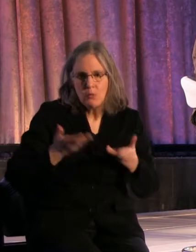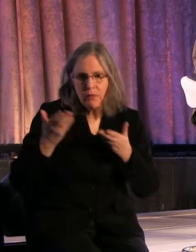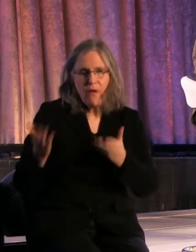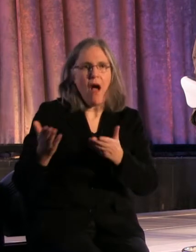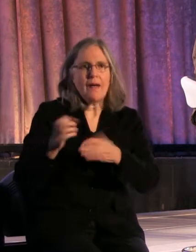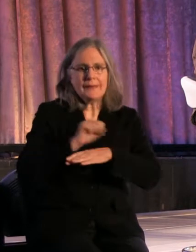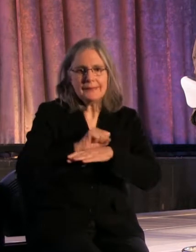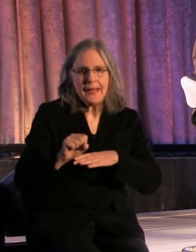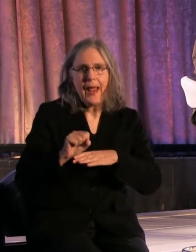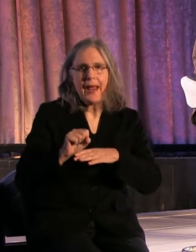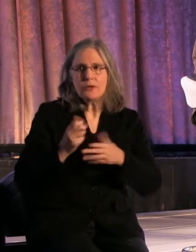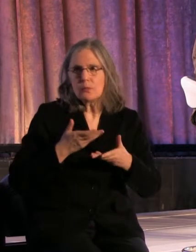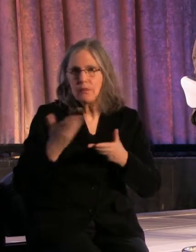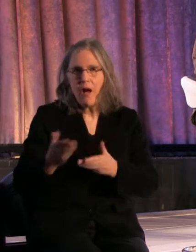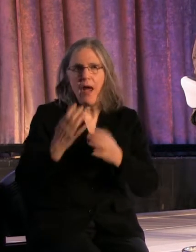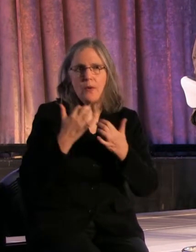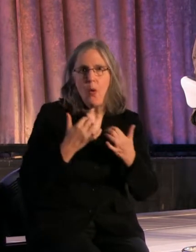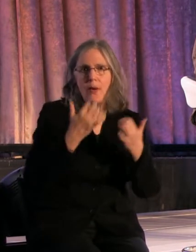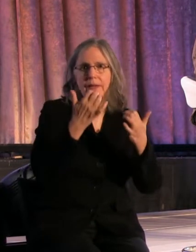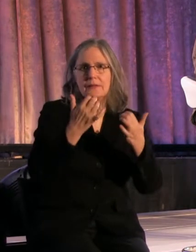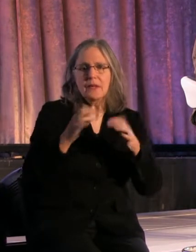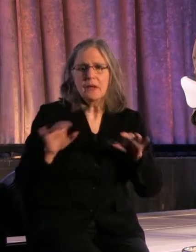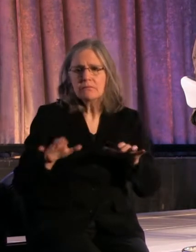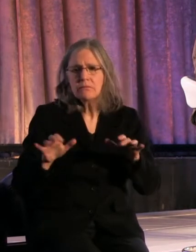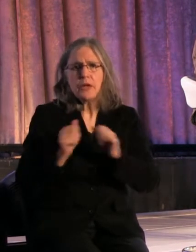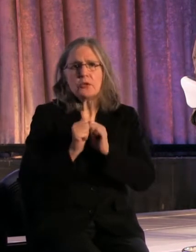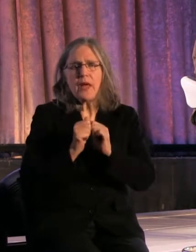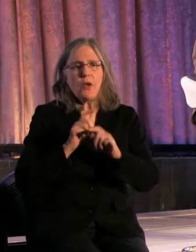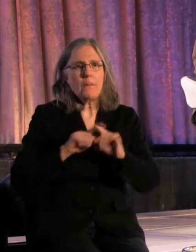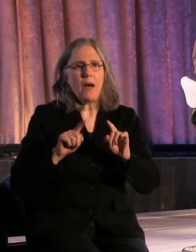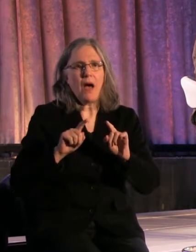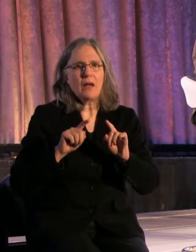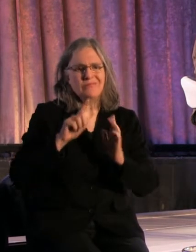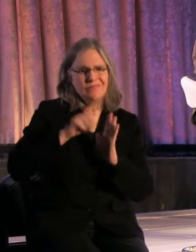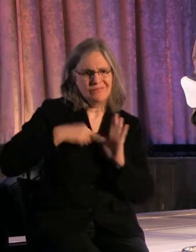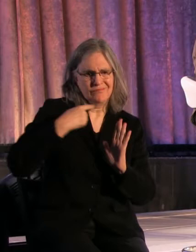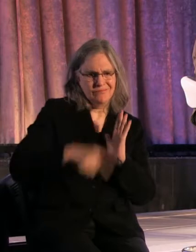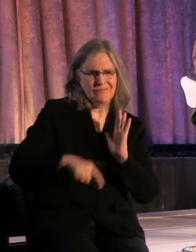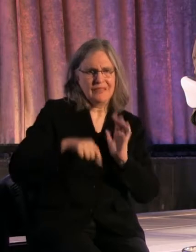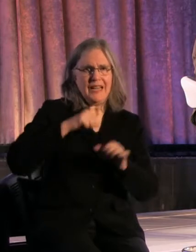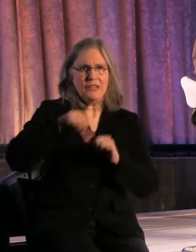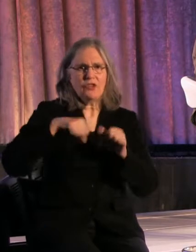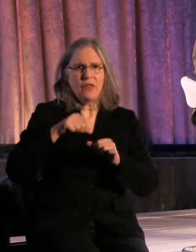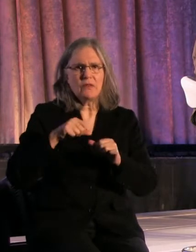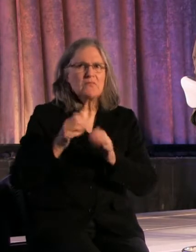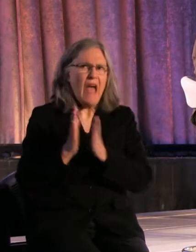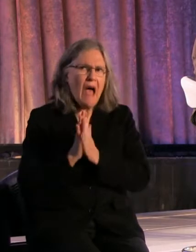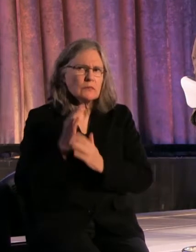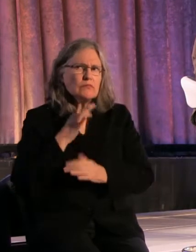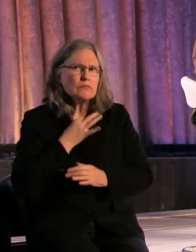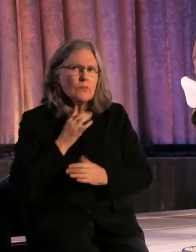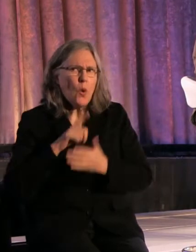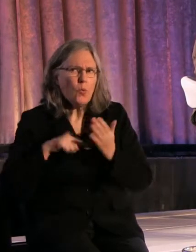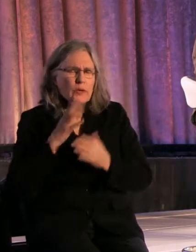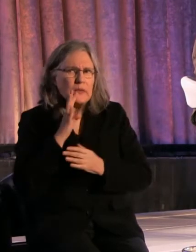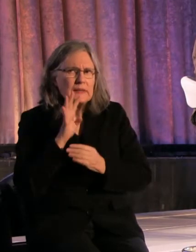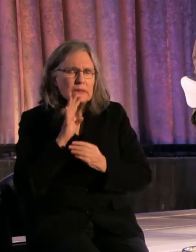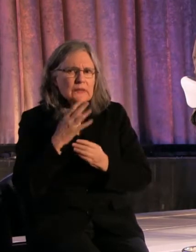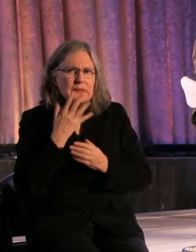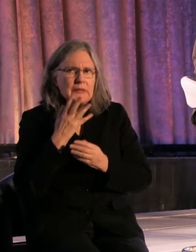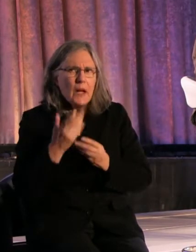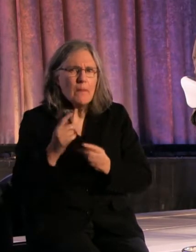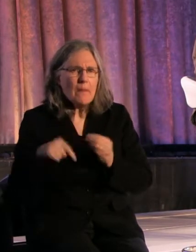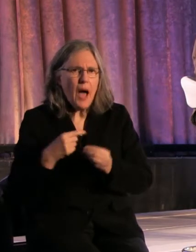we kind of like do it together, but we don't censor each other. I never asked her, what are you going to sing about, what are you going to, you know, perform about.